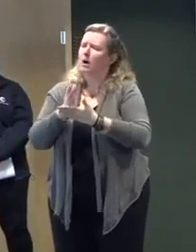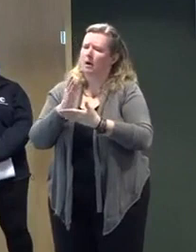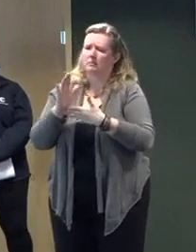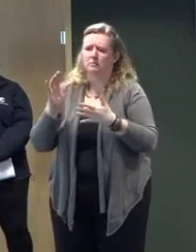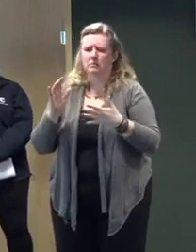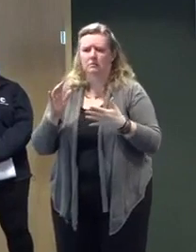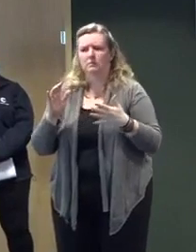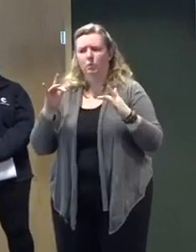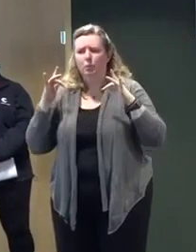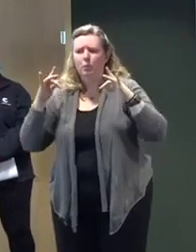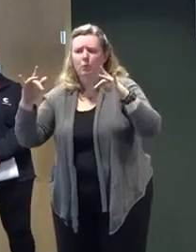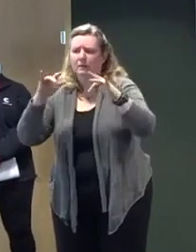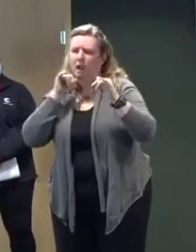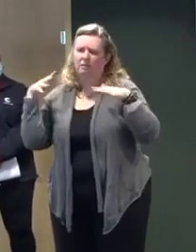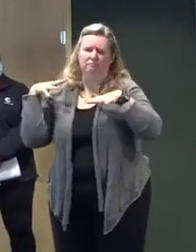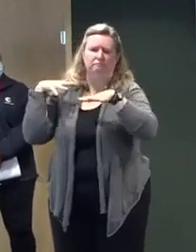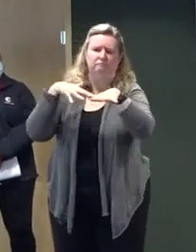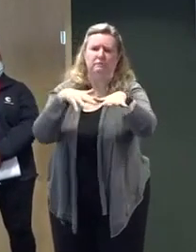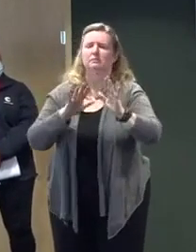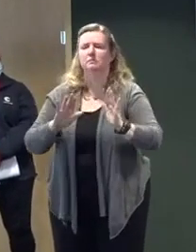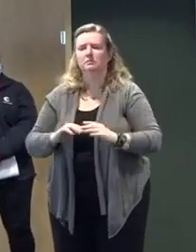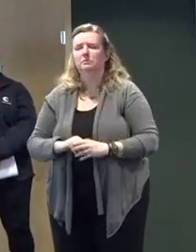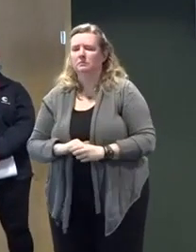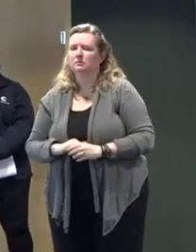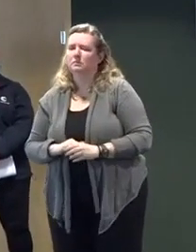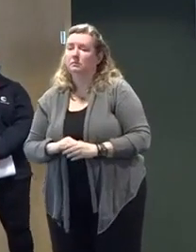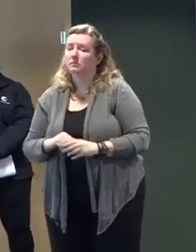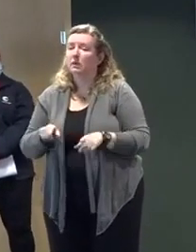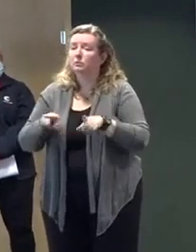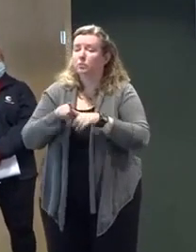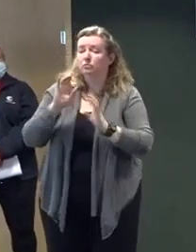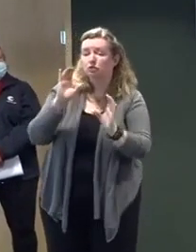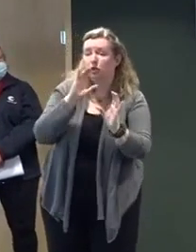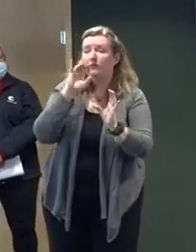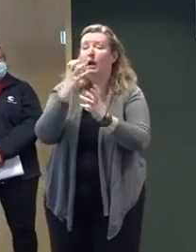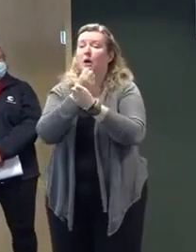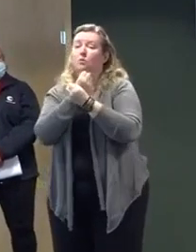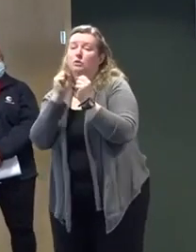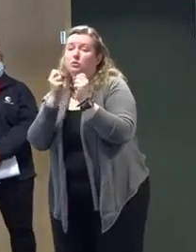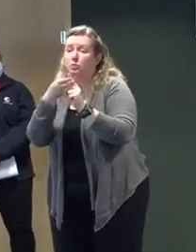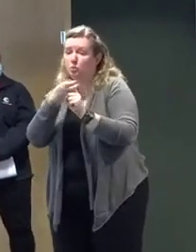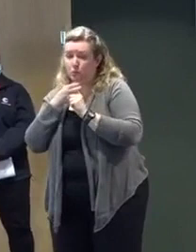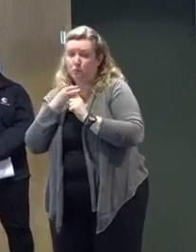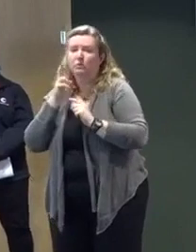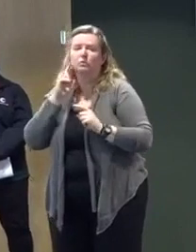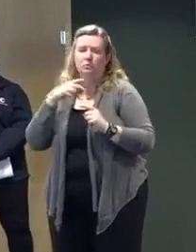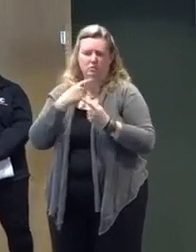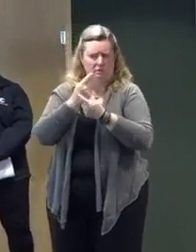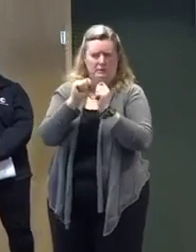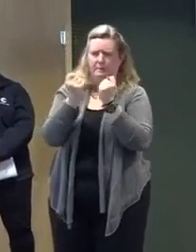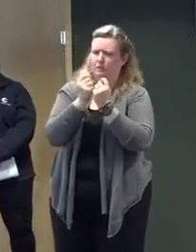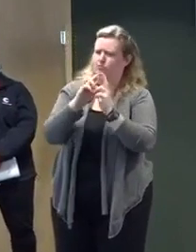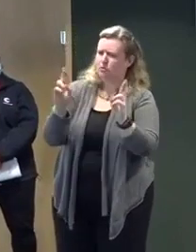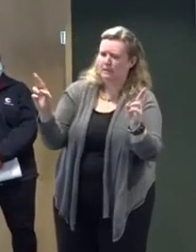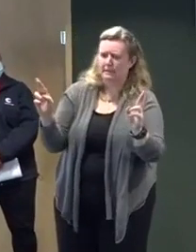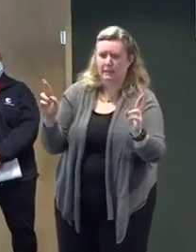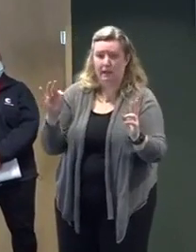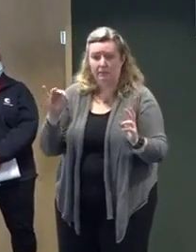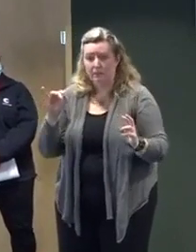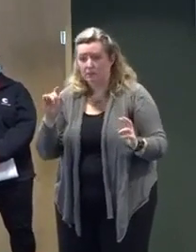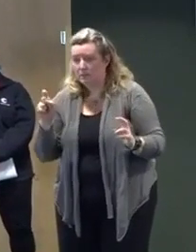and rescue team, Task Force 1, will be ready with high water vehicles and certainly snowmobiles, which